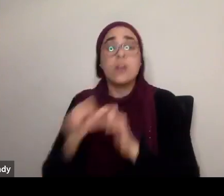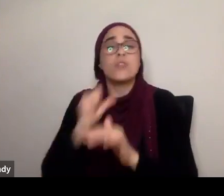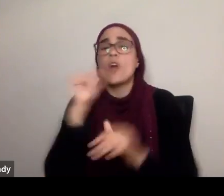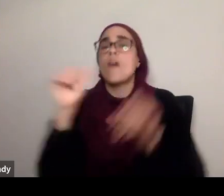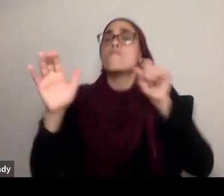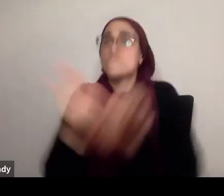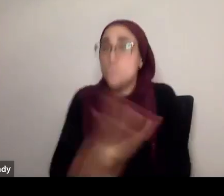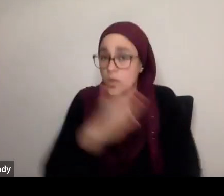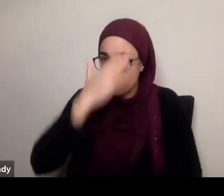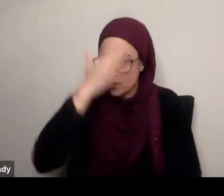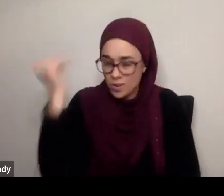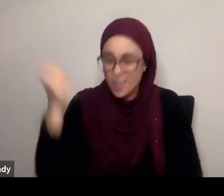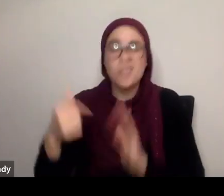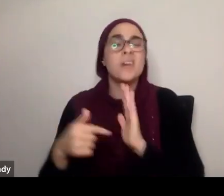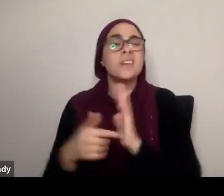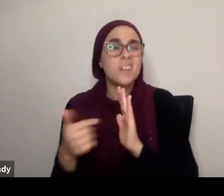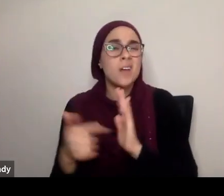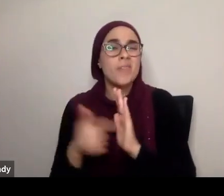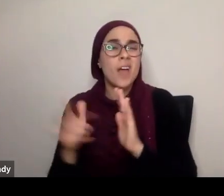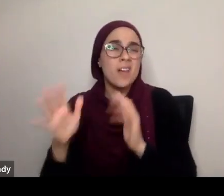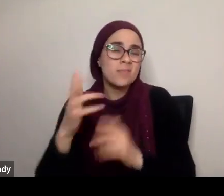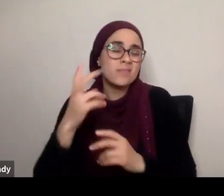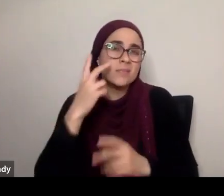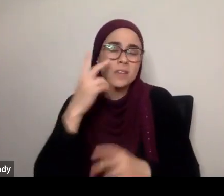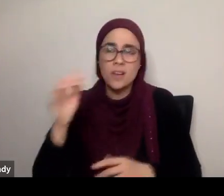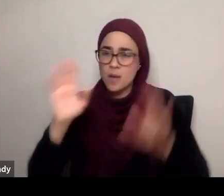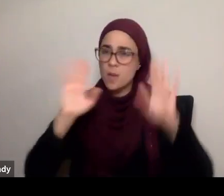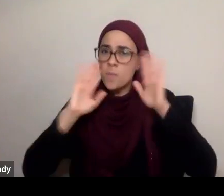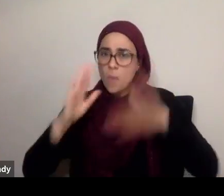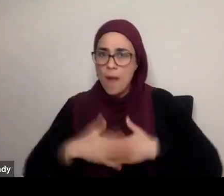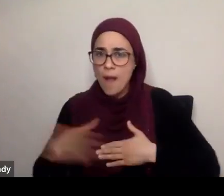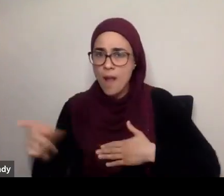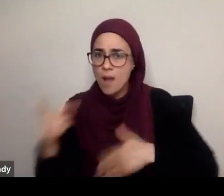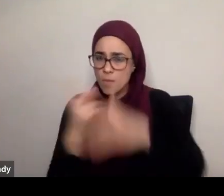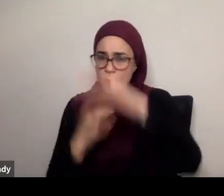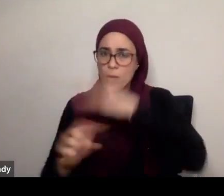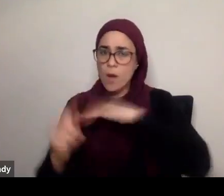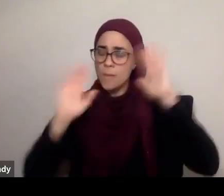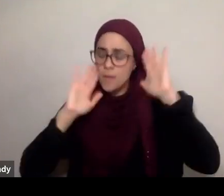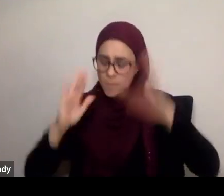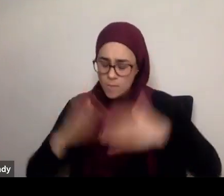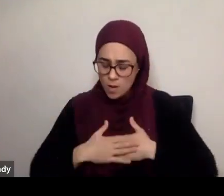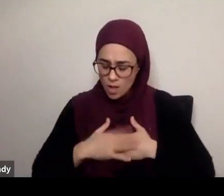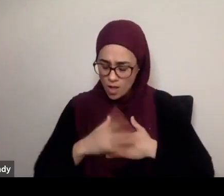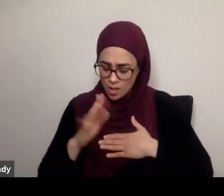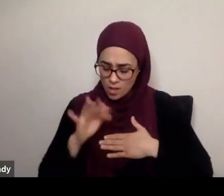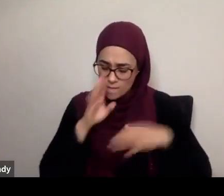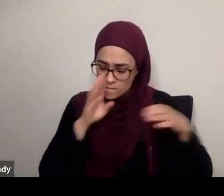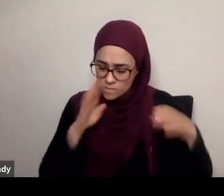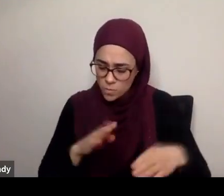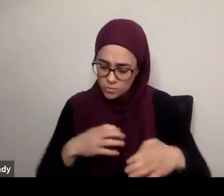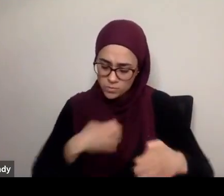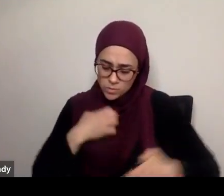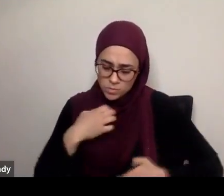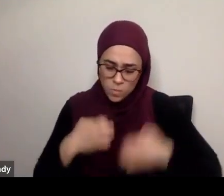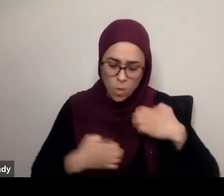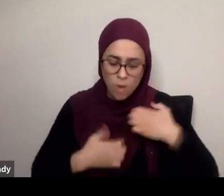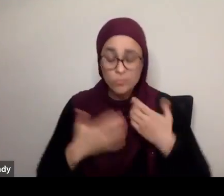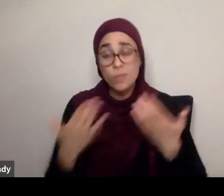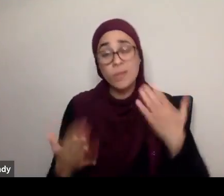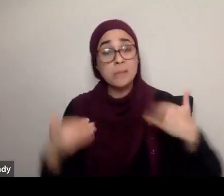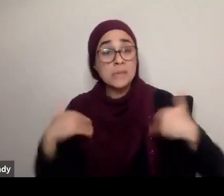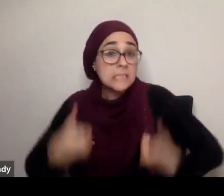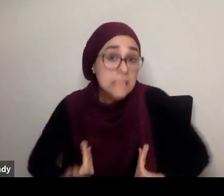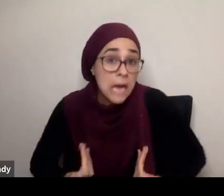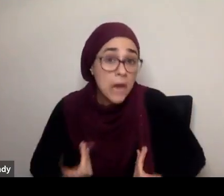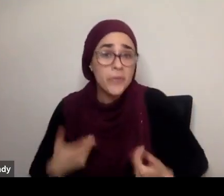but they're temporary moments. So sometimes, Nabi salallahu will be in salah, and maybe he's focusing a lot, on the emotions, maybe he's having a very tiresome day, fatigue